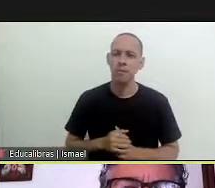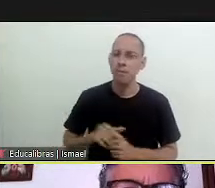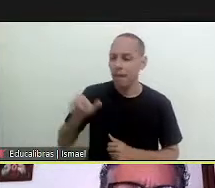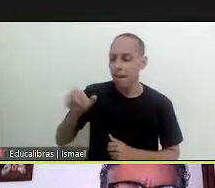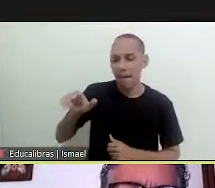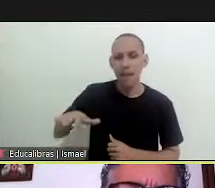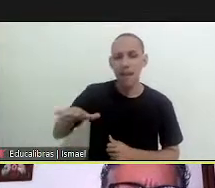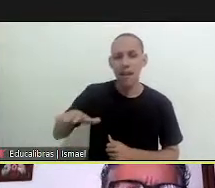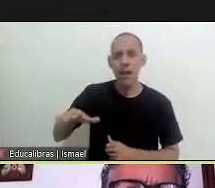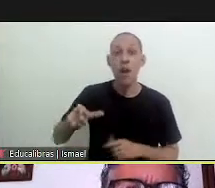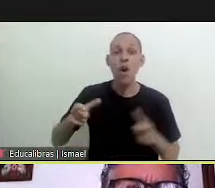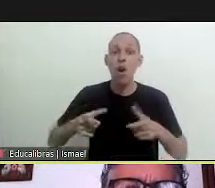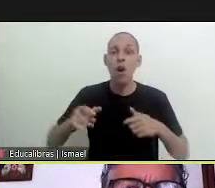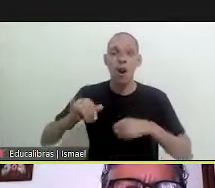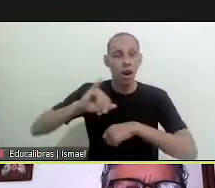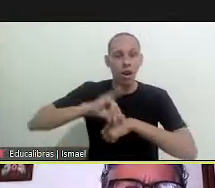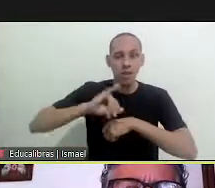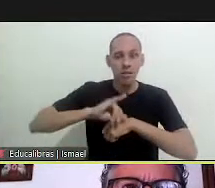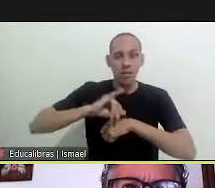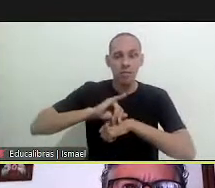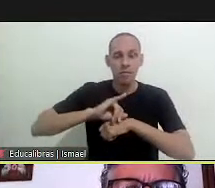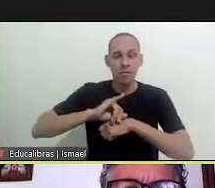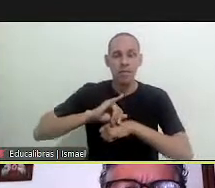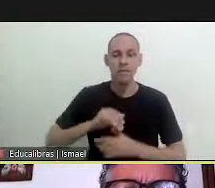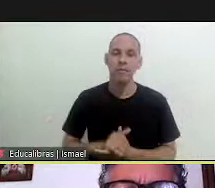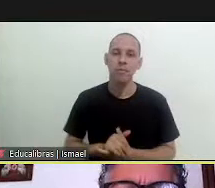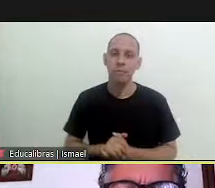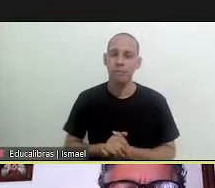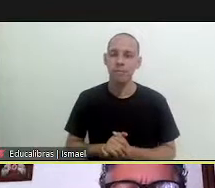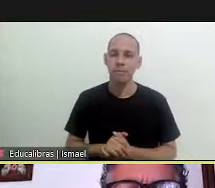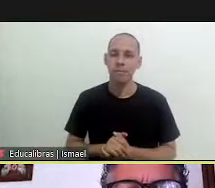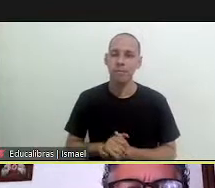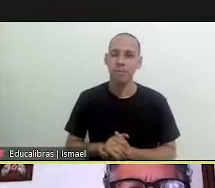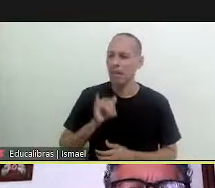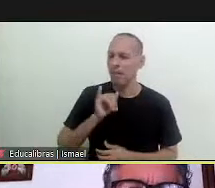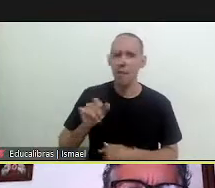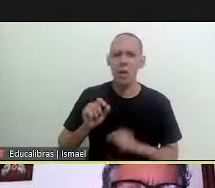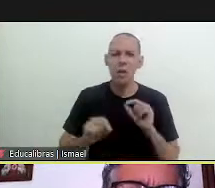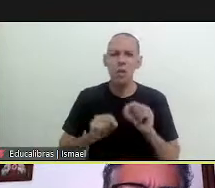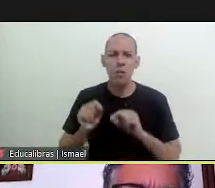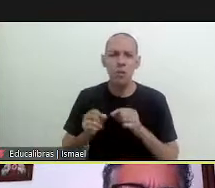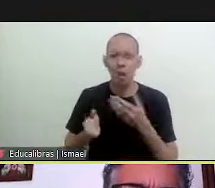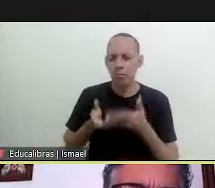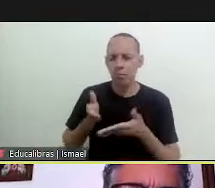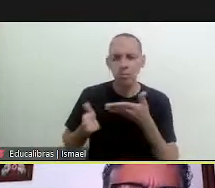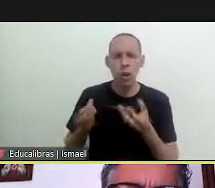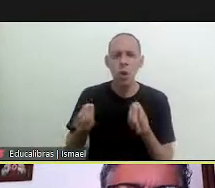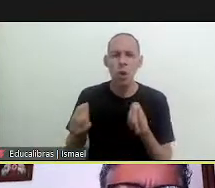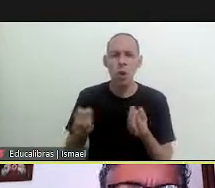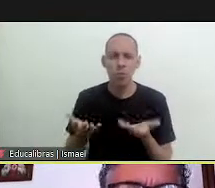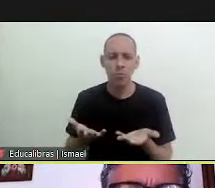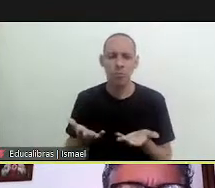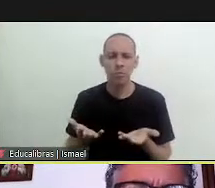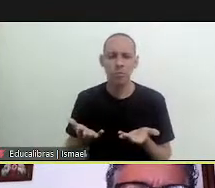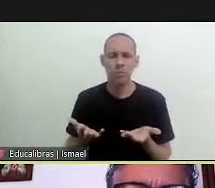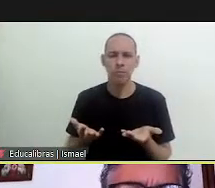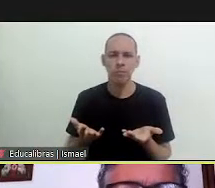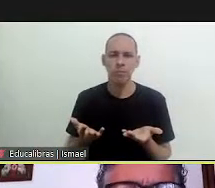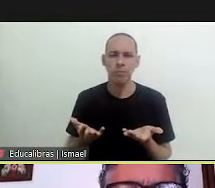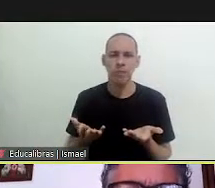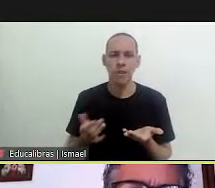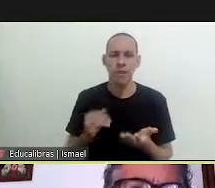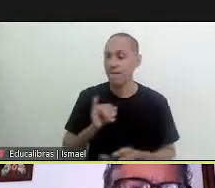she was living in the capital city of the state so i told her you have to go to the health management